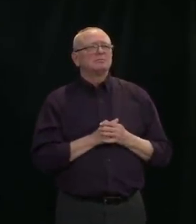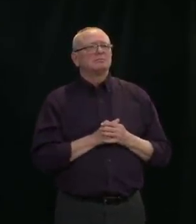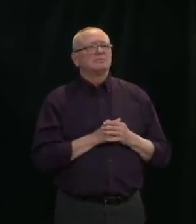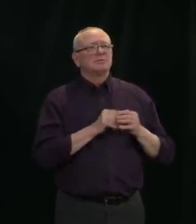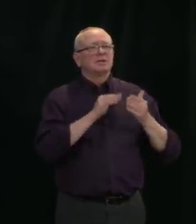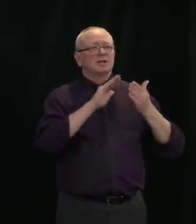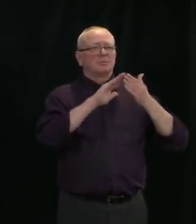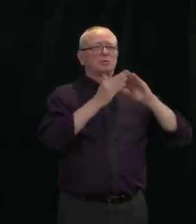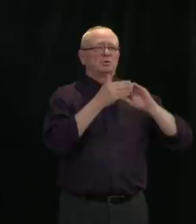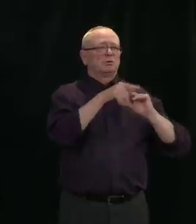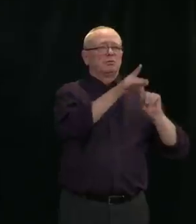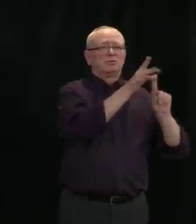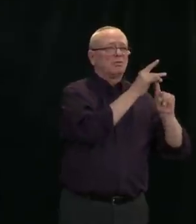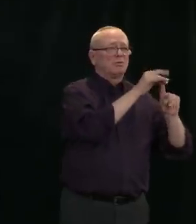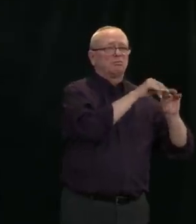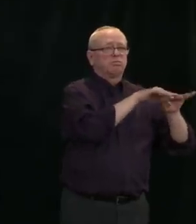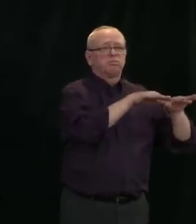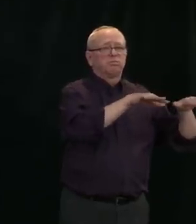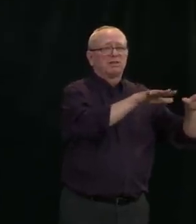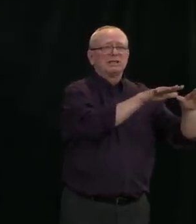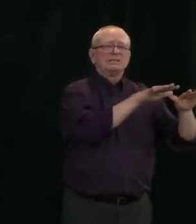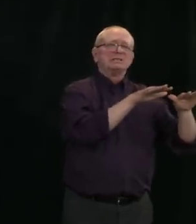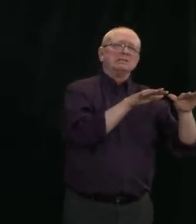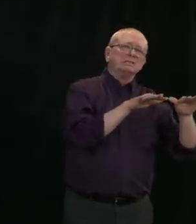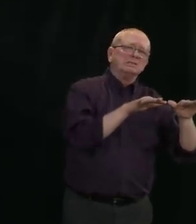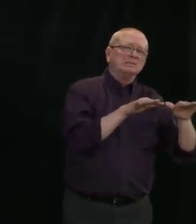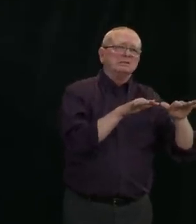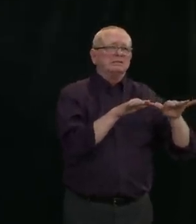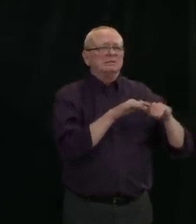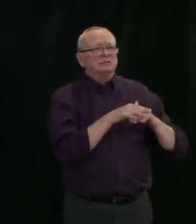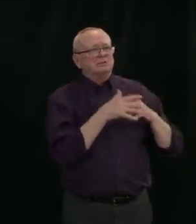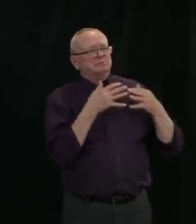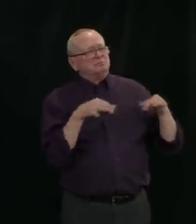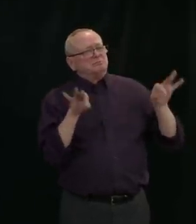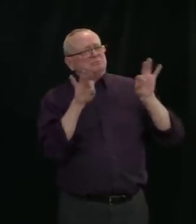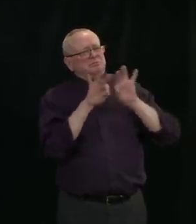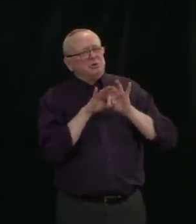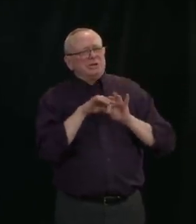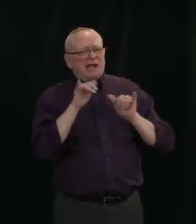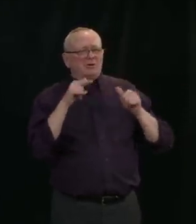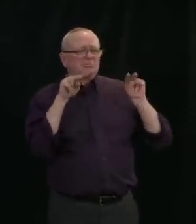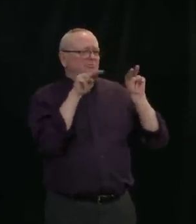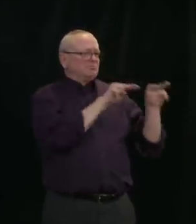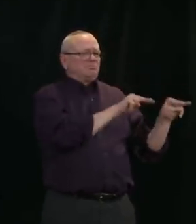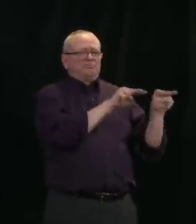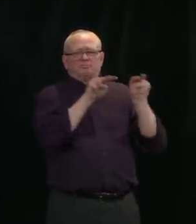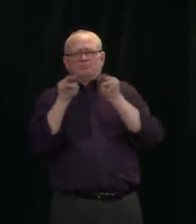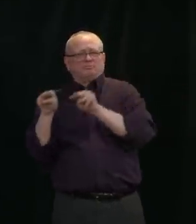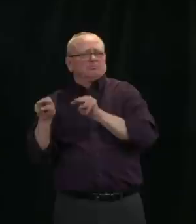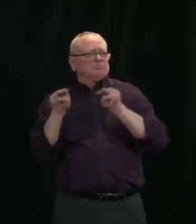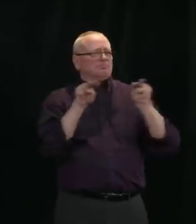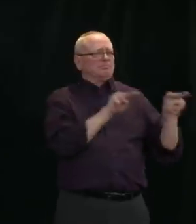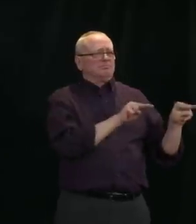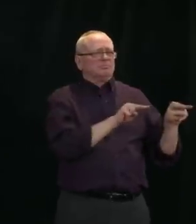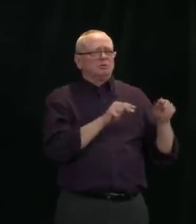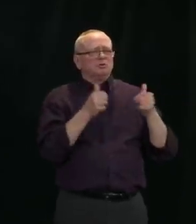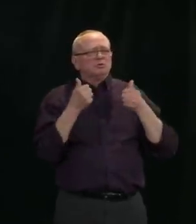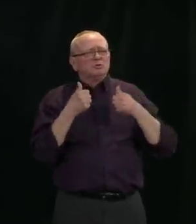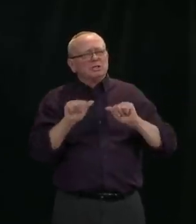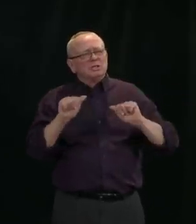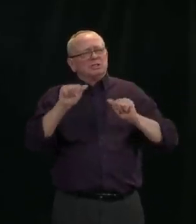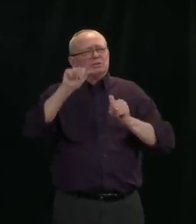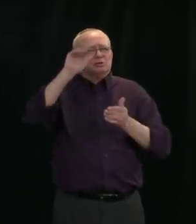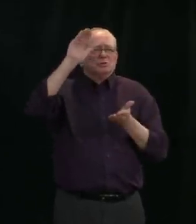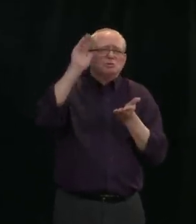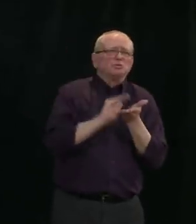our large centres, it becomes ever more important that we are minimising the chance that someone may unwittingly bring